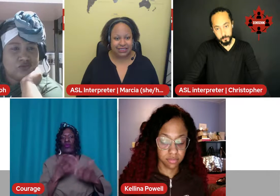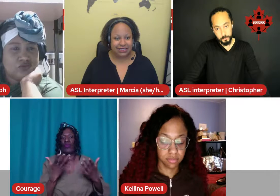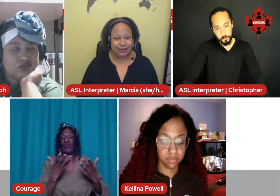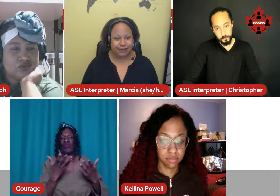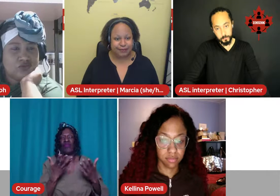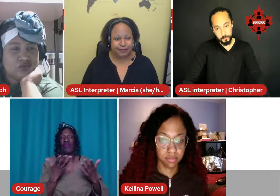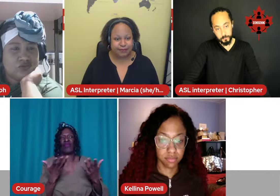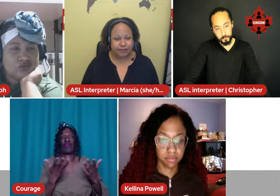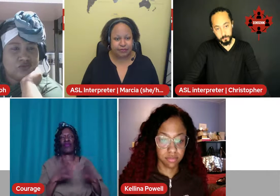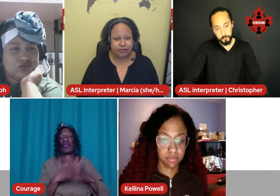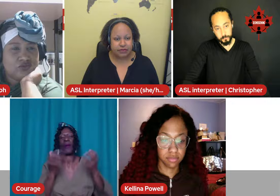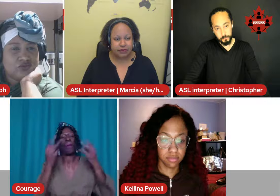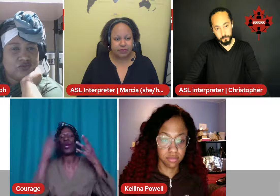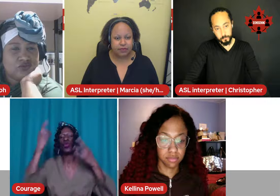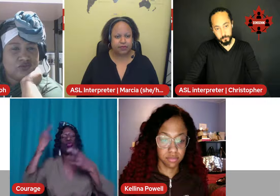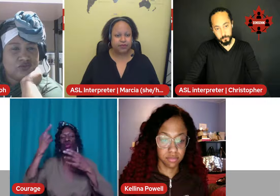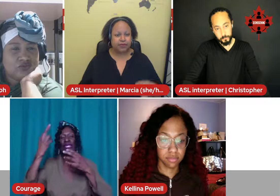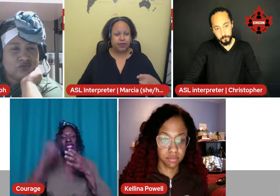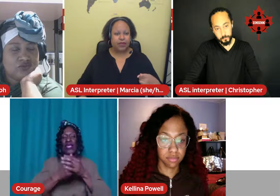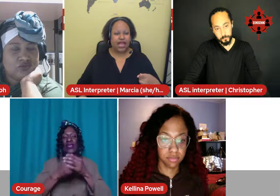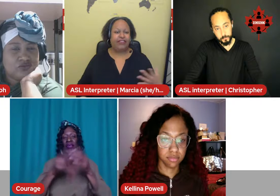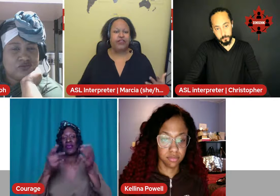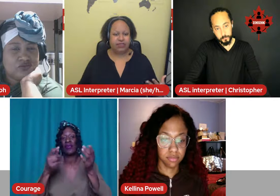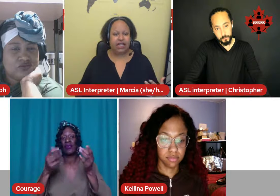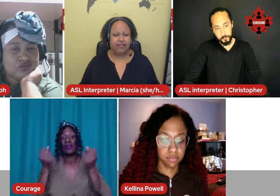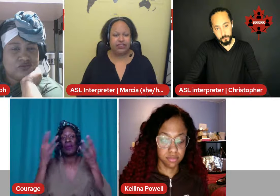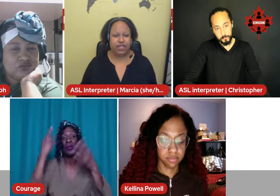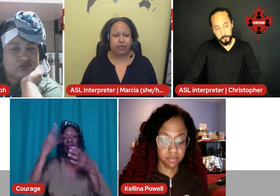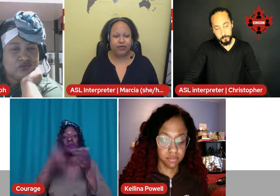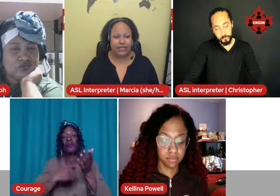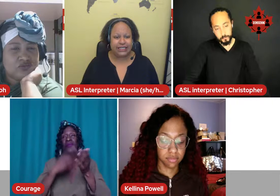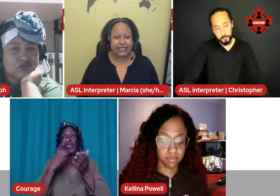I think there's a number of reasons.